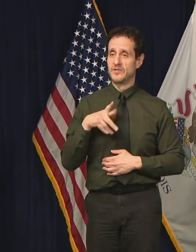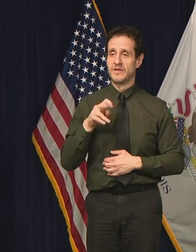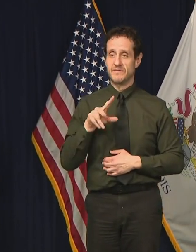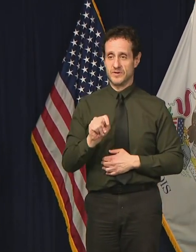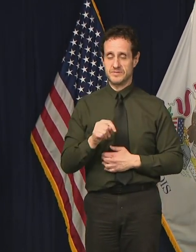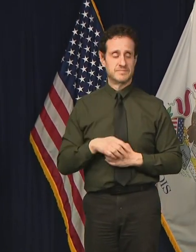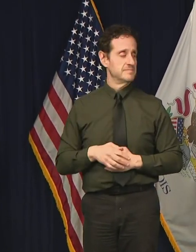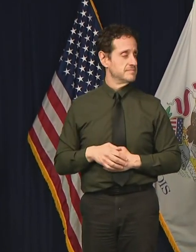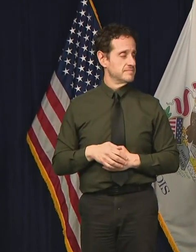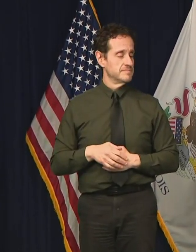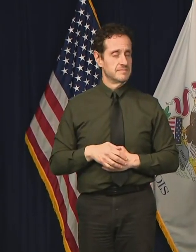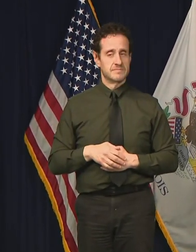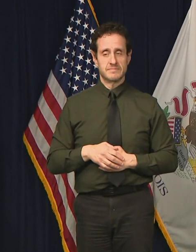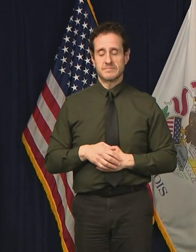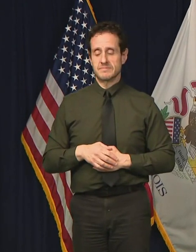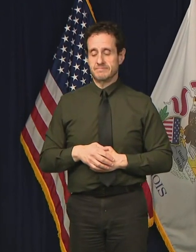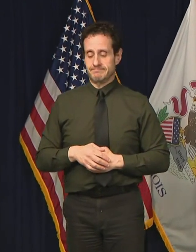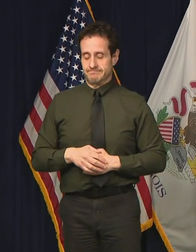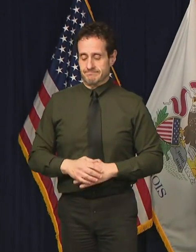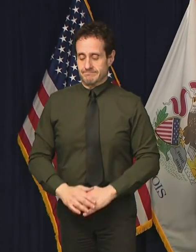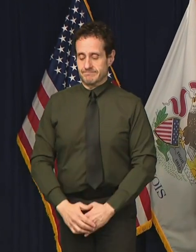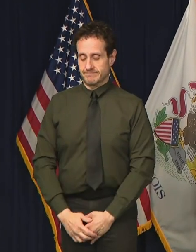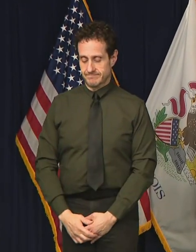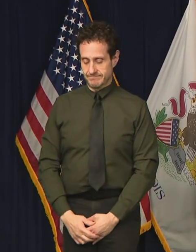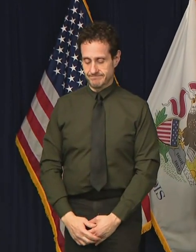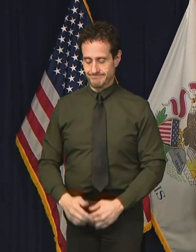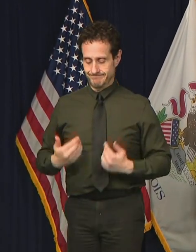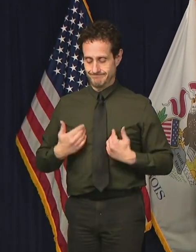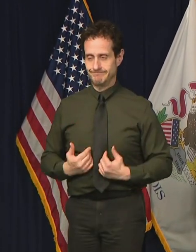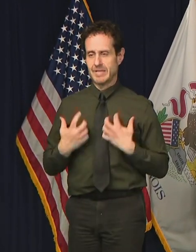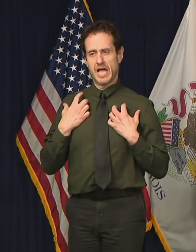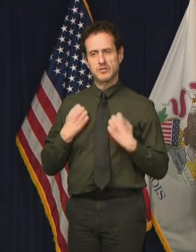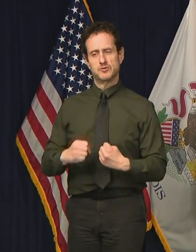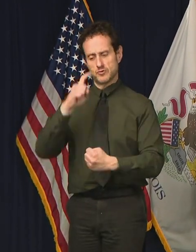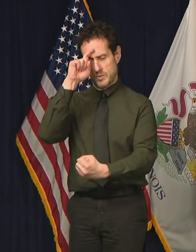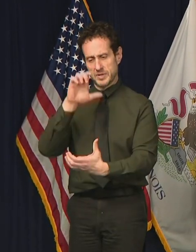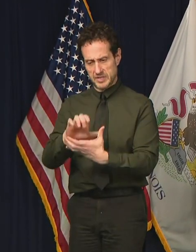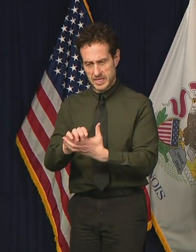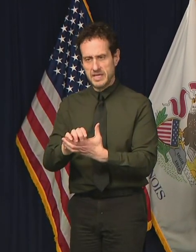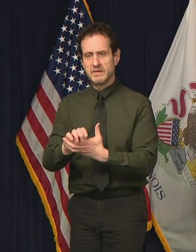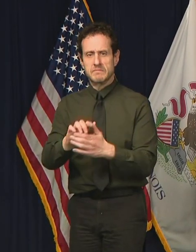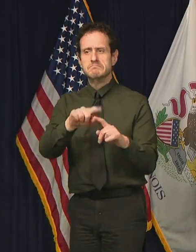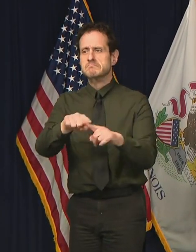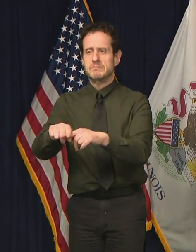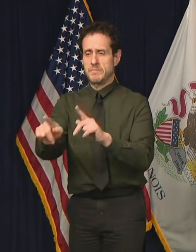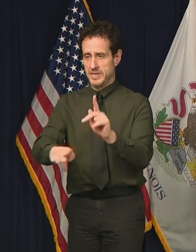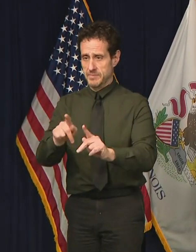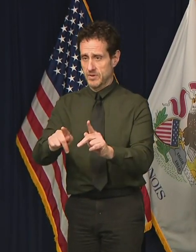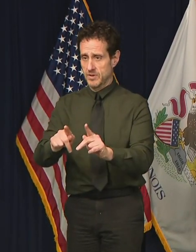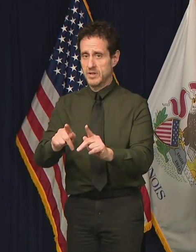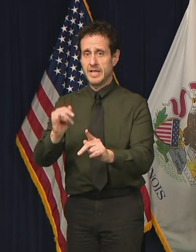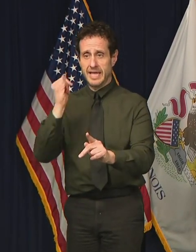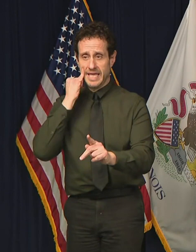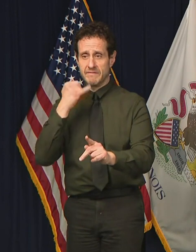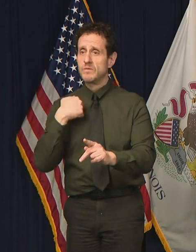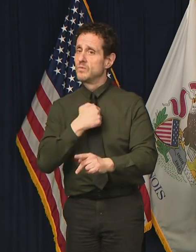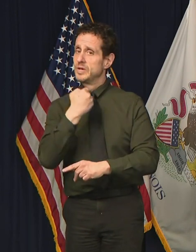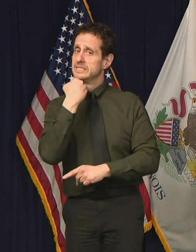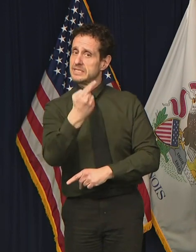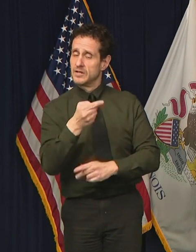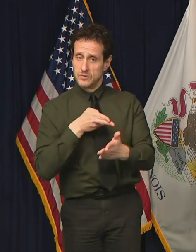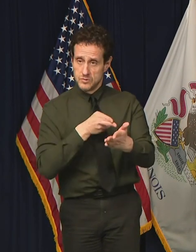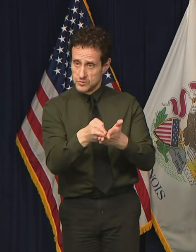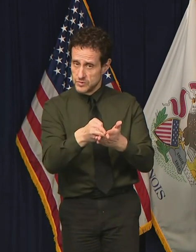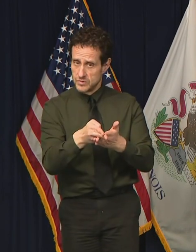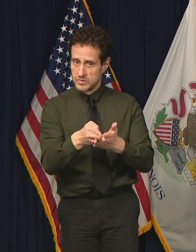I am a firm believer in the people, if given the truth, they can be depended upon to meet any